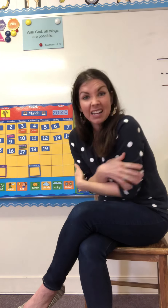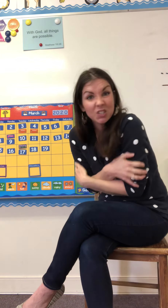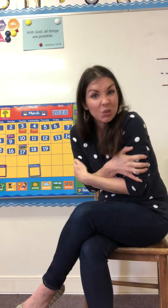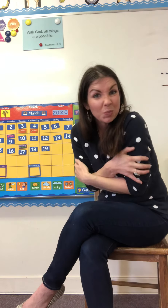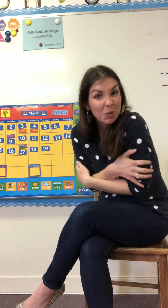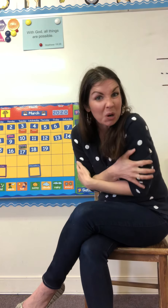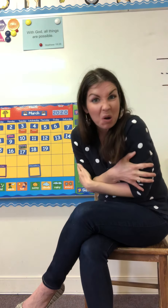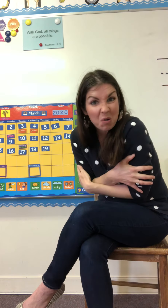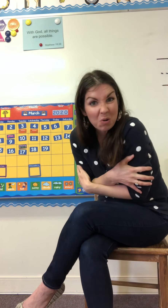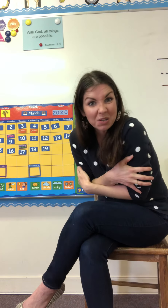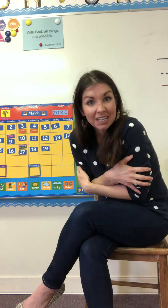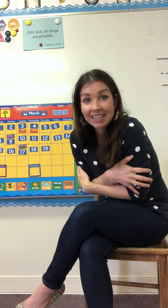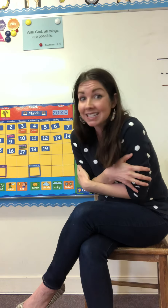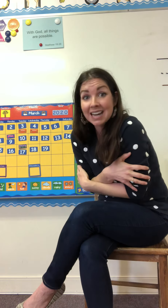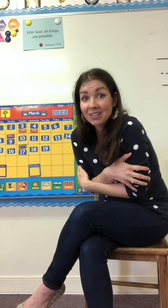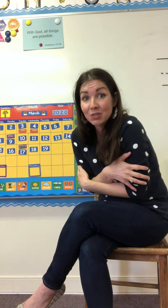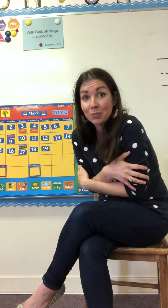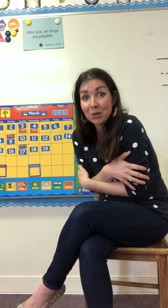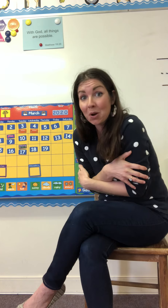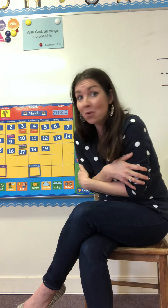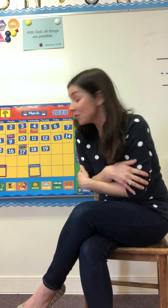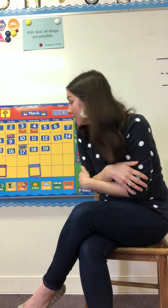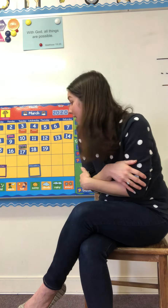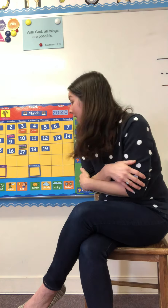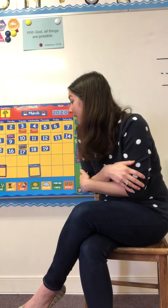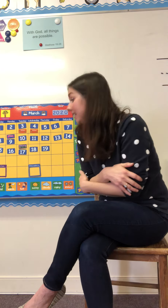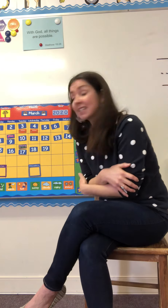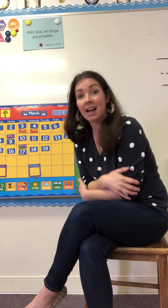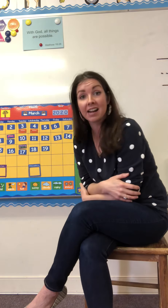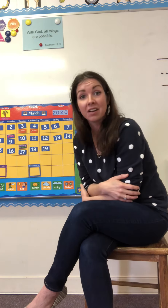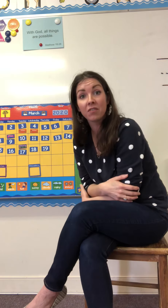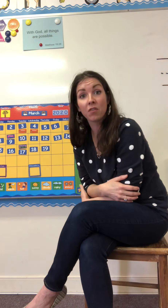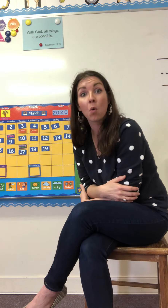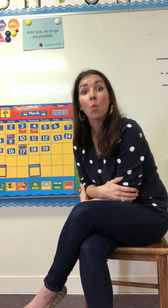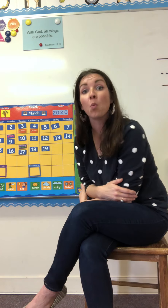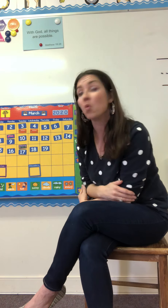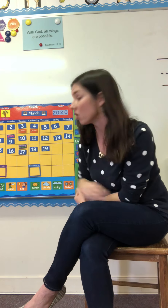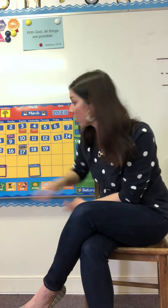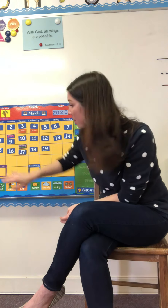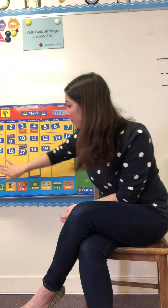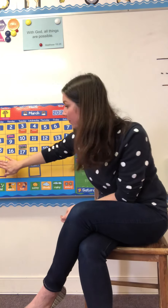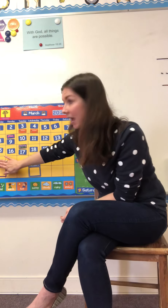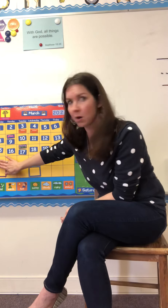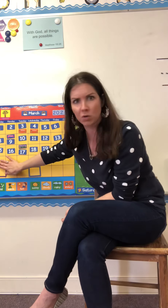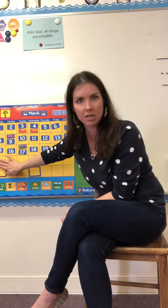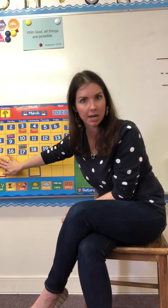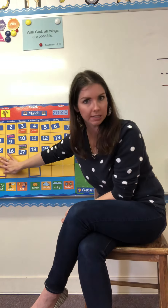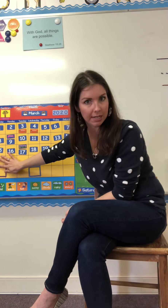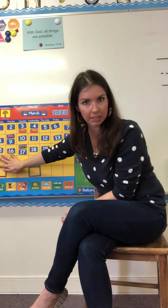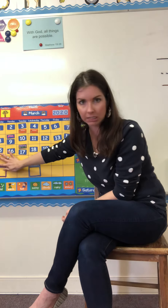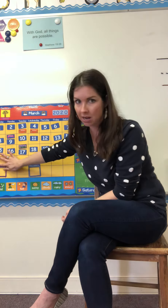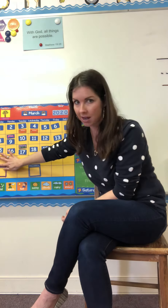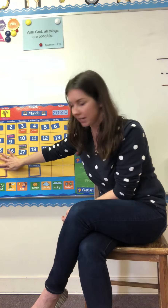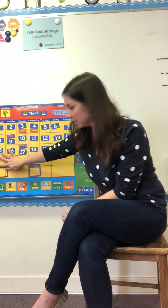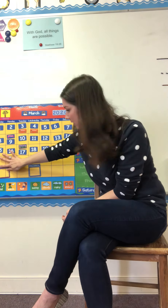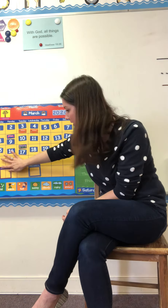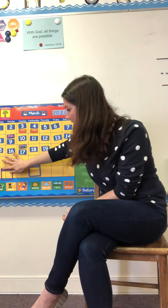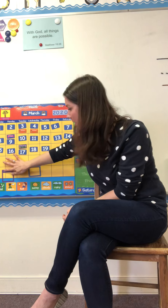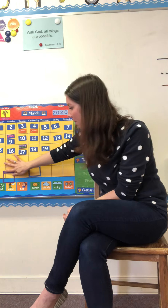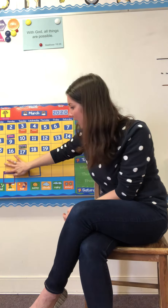super cold it's not super cold it's kind of warm I would not say it's hot but I